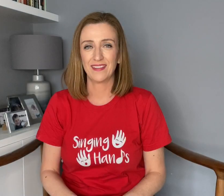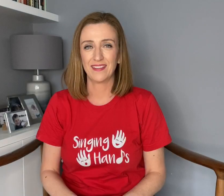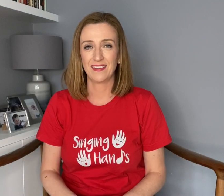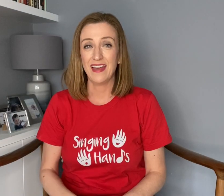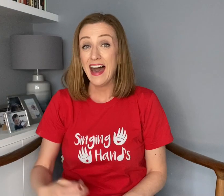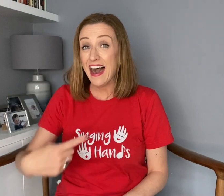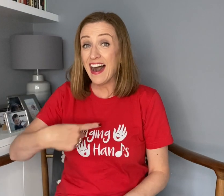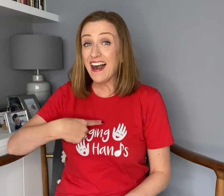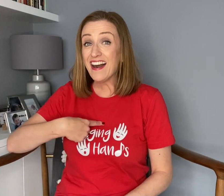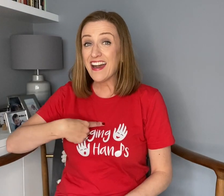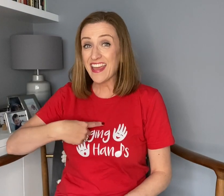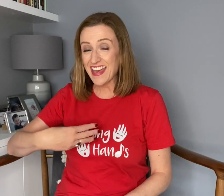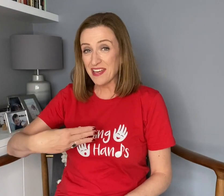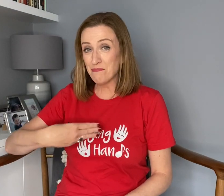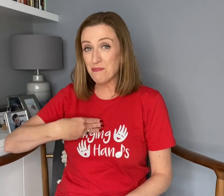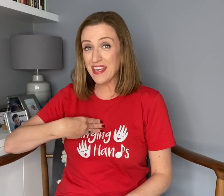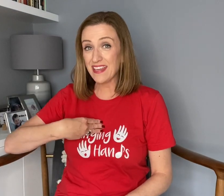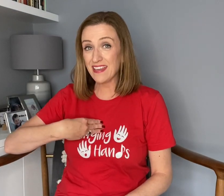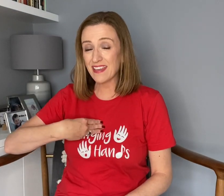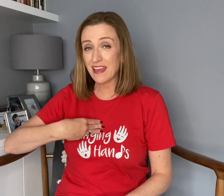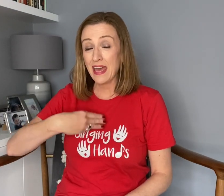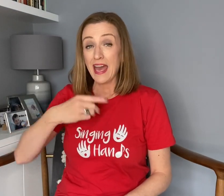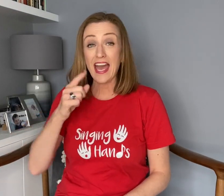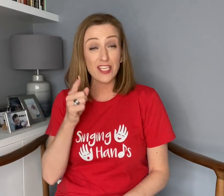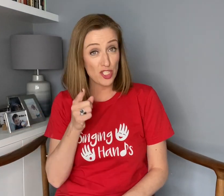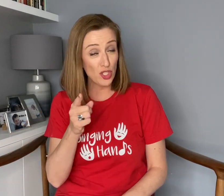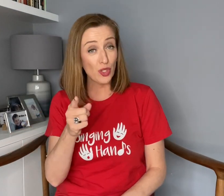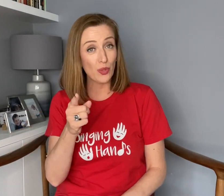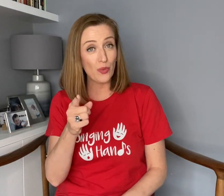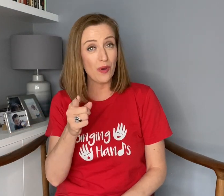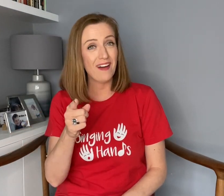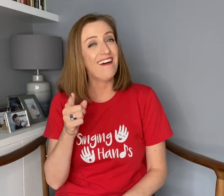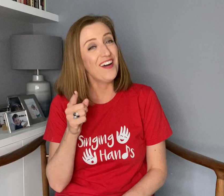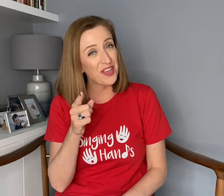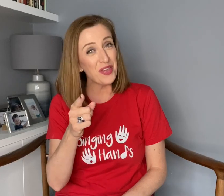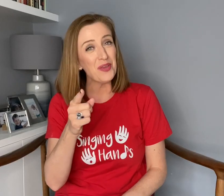I am me and you are you.